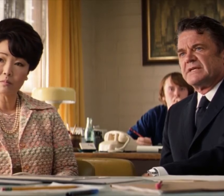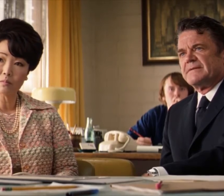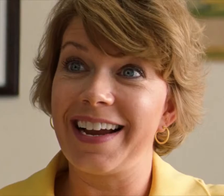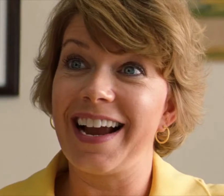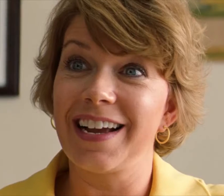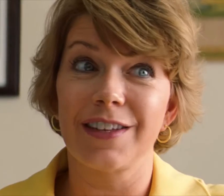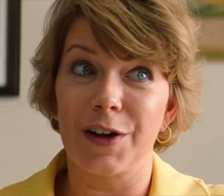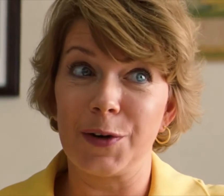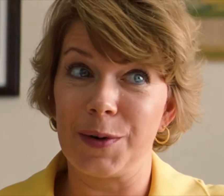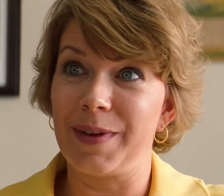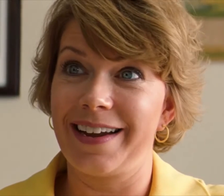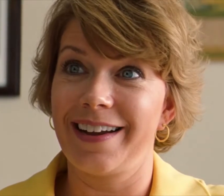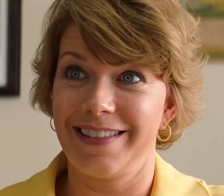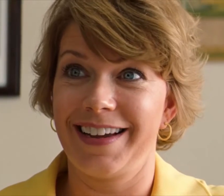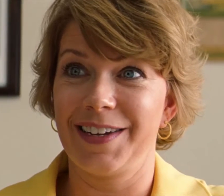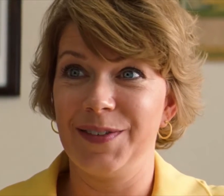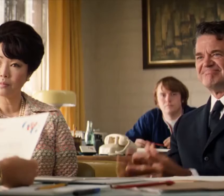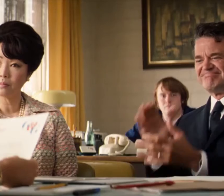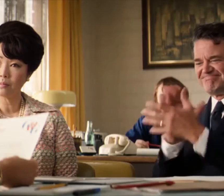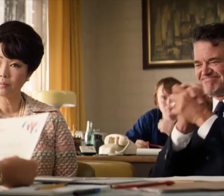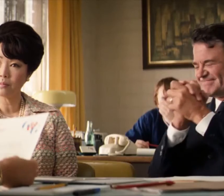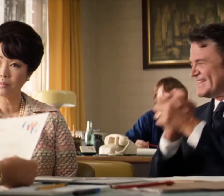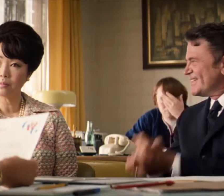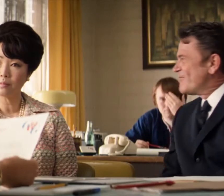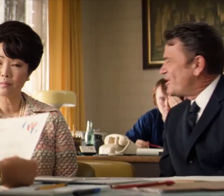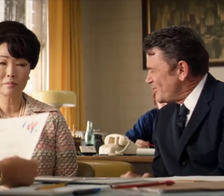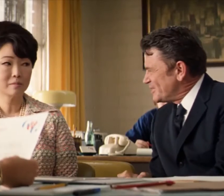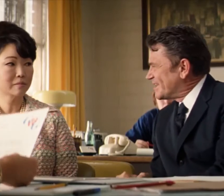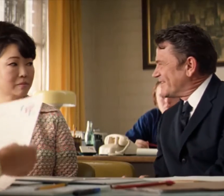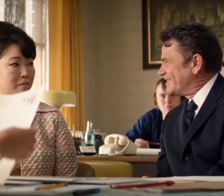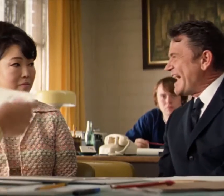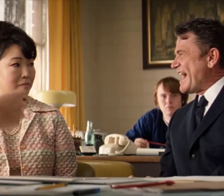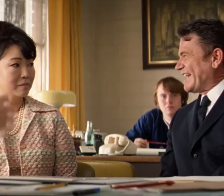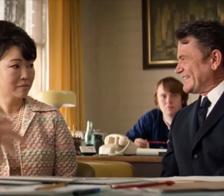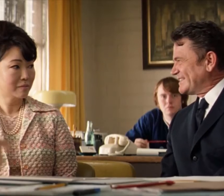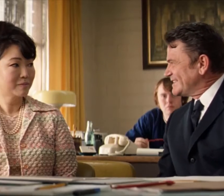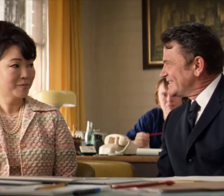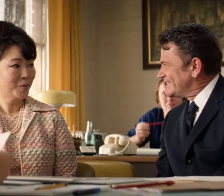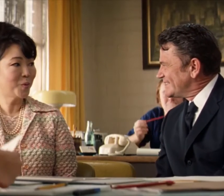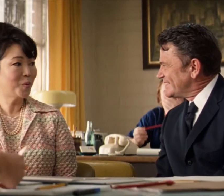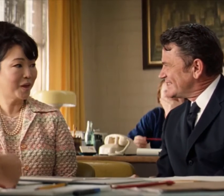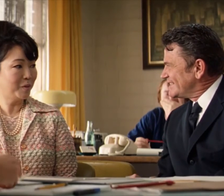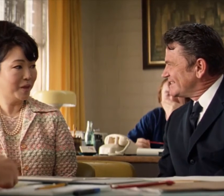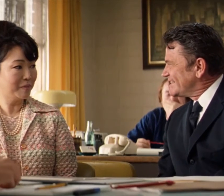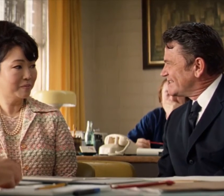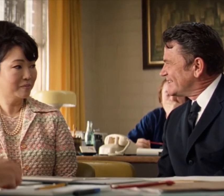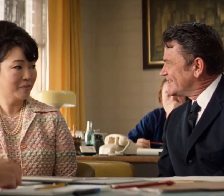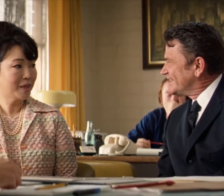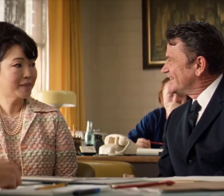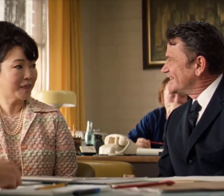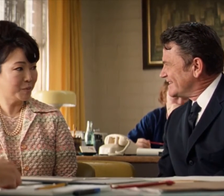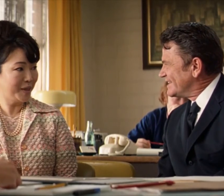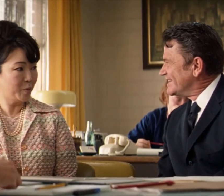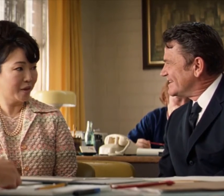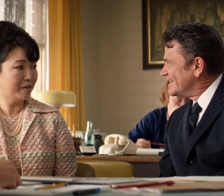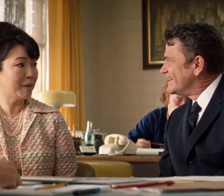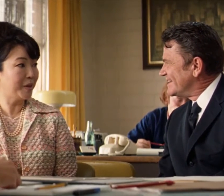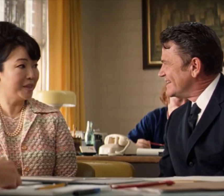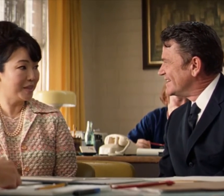The man, when speaking to the woman Starts to use a very stereotypical Over-the-top Japanese accent In order to communicate